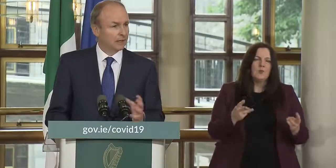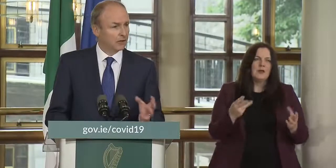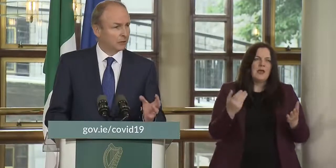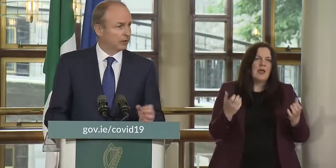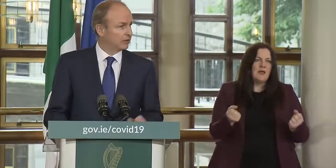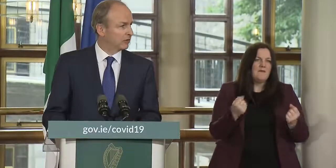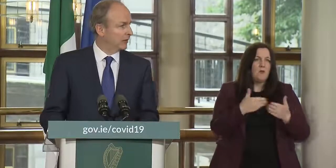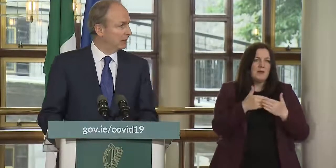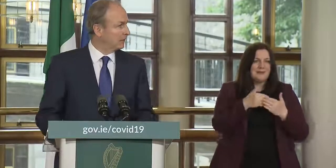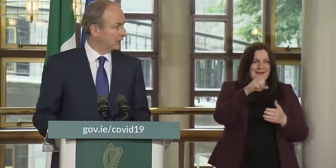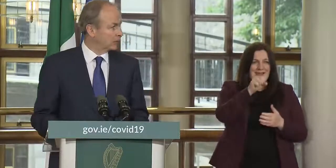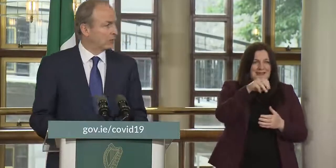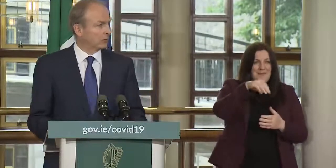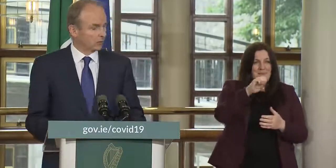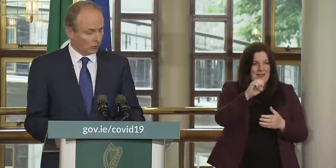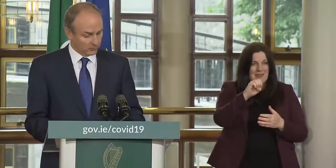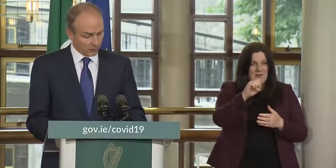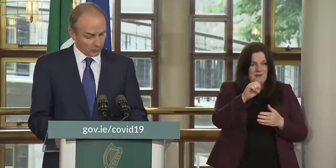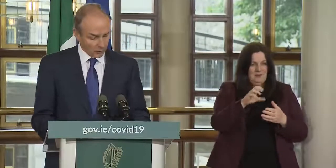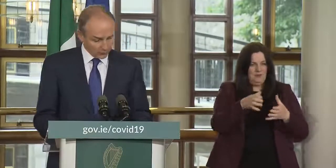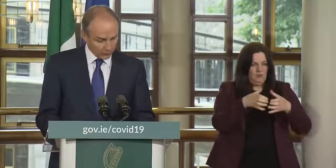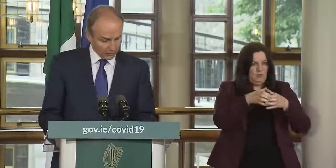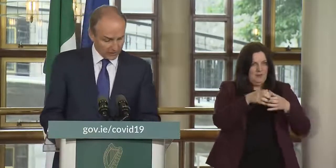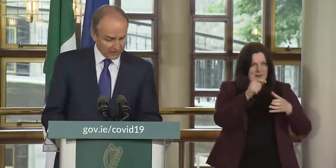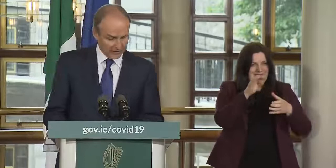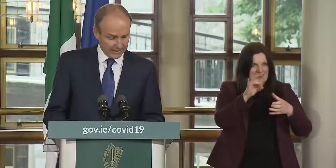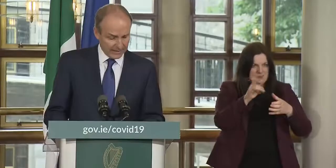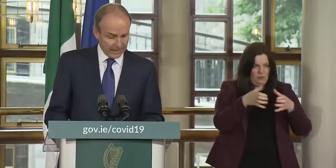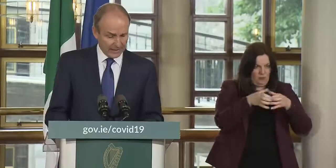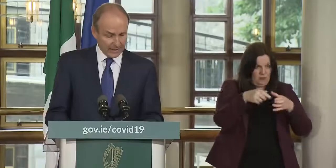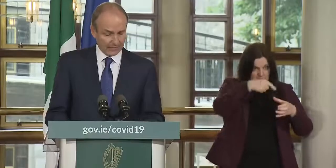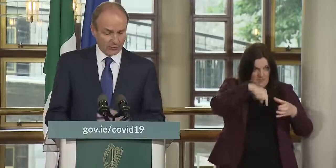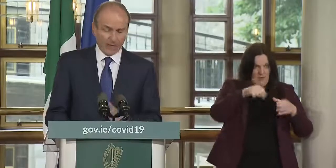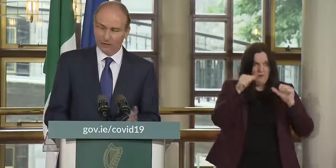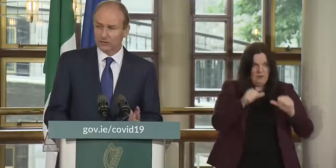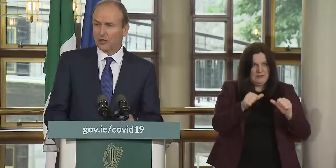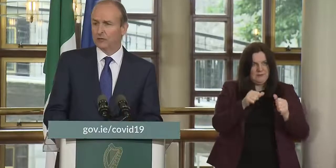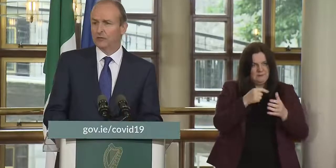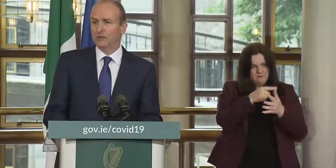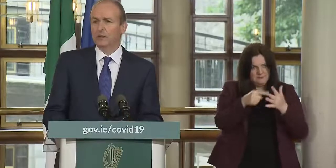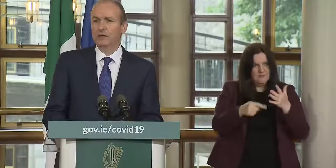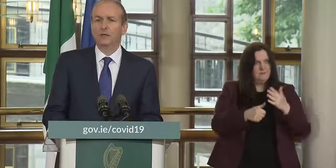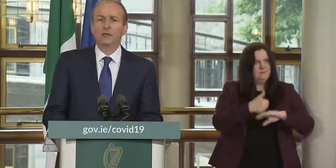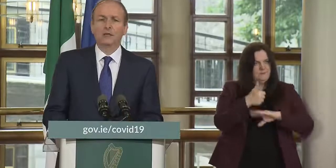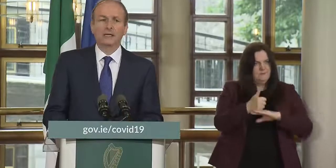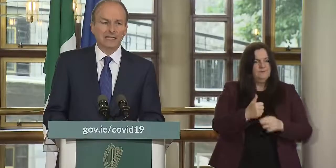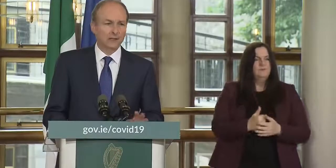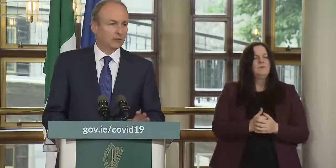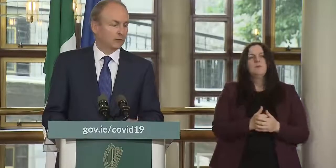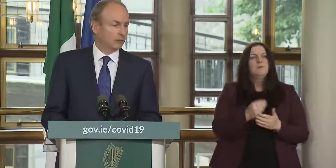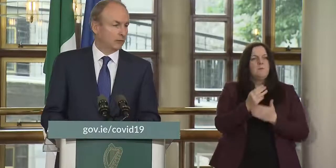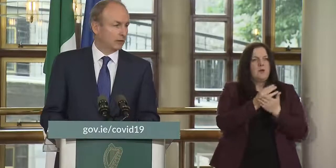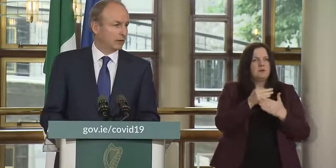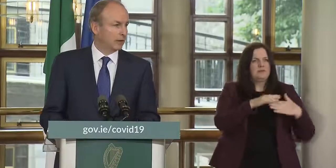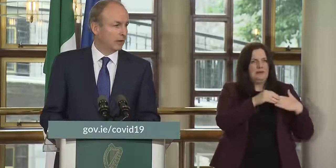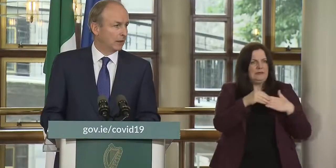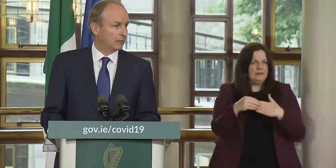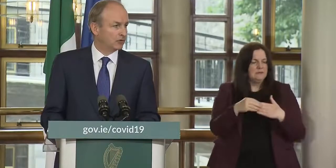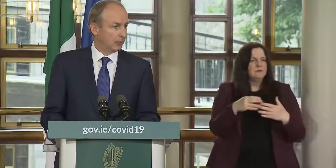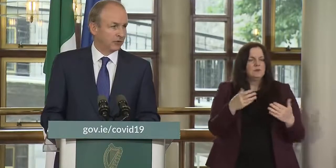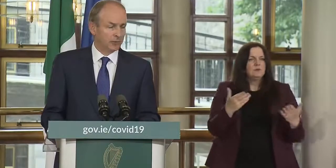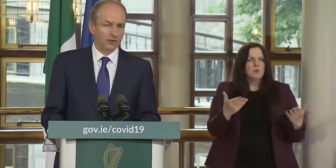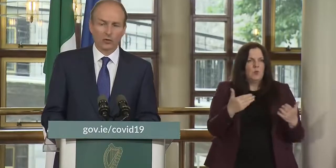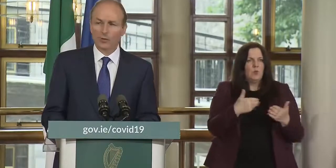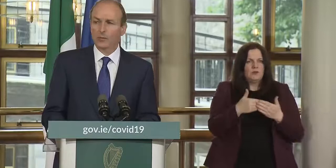and enterprise task force and forums were also agreed as part of the lead-in to the